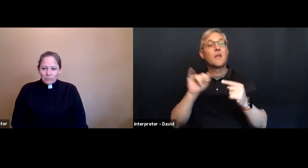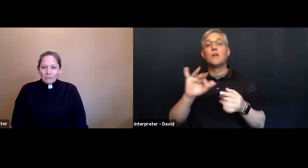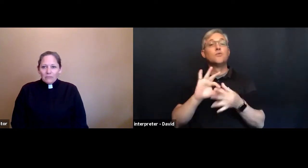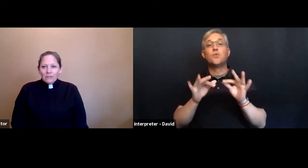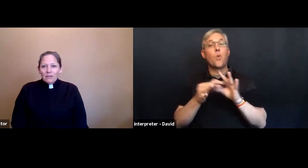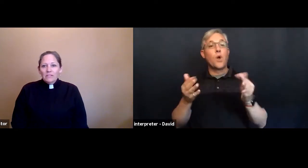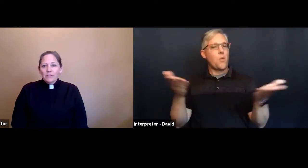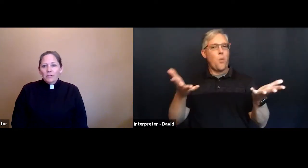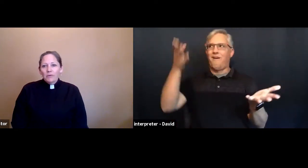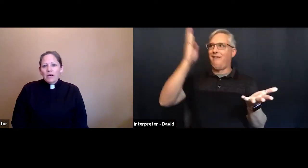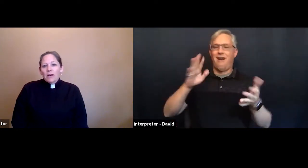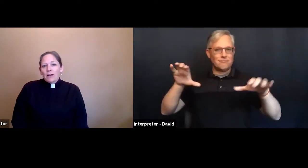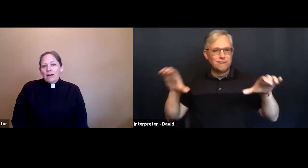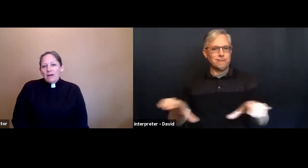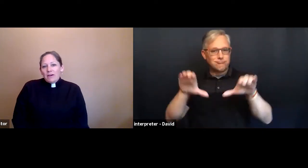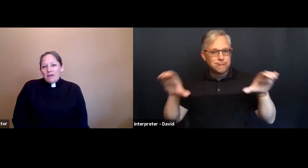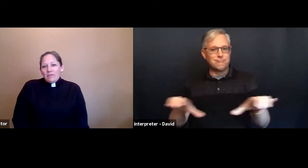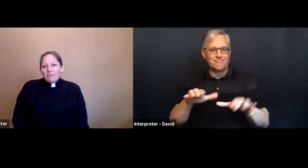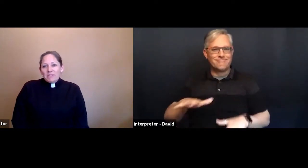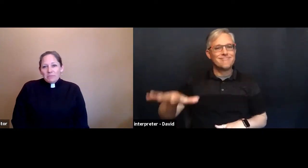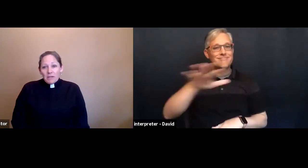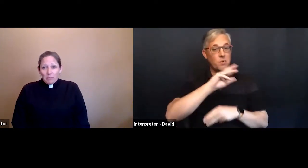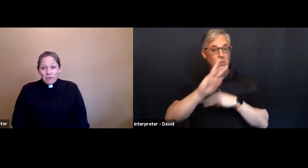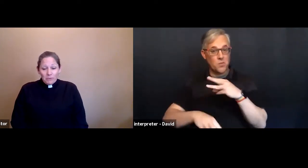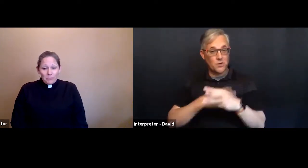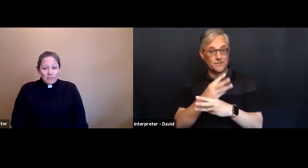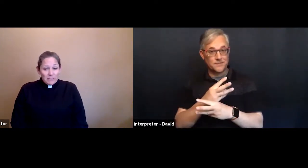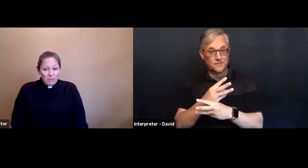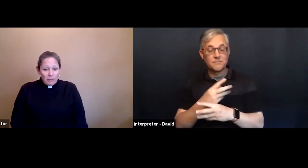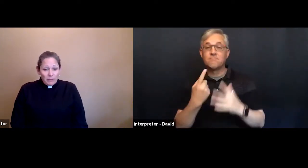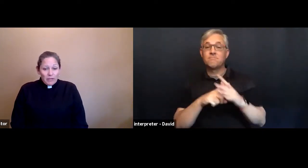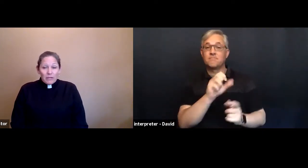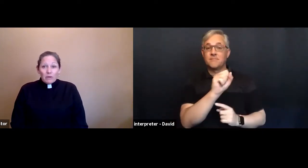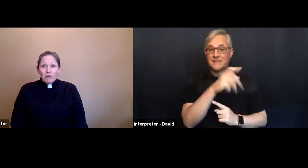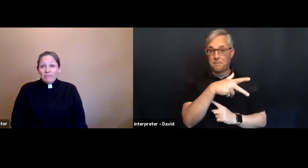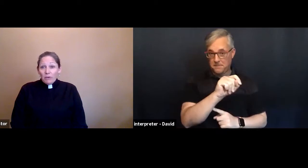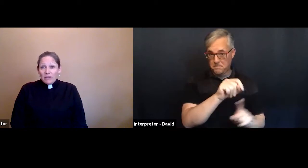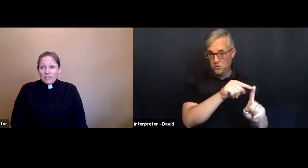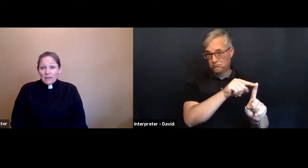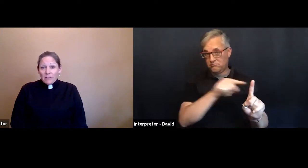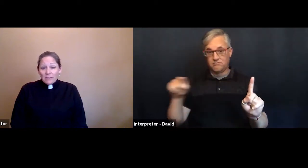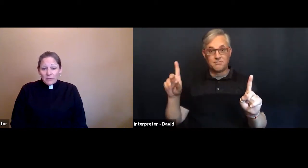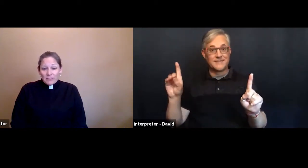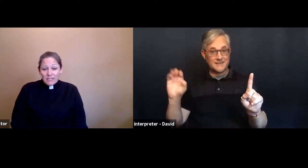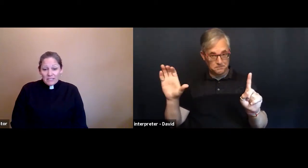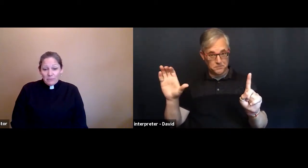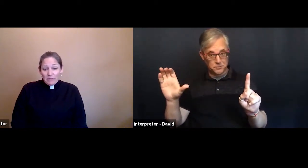And so, from September through December, we focus on the Old Testament.